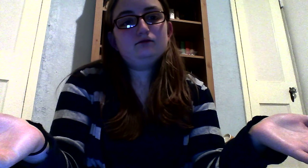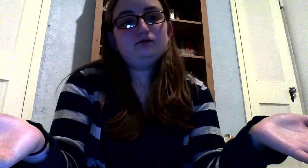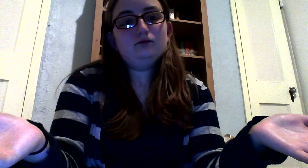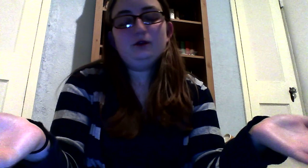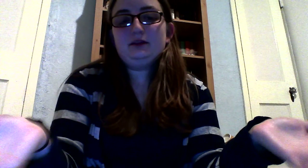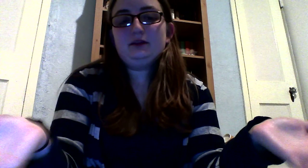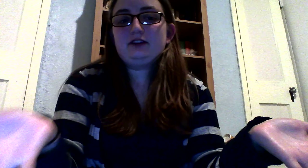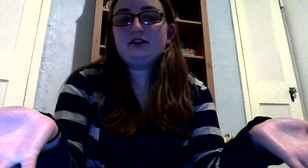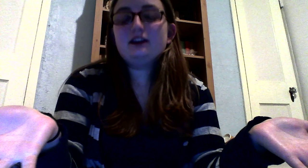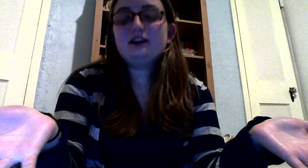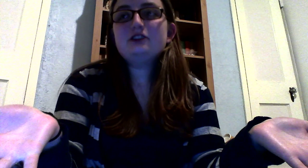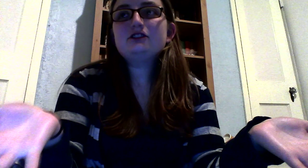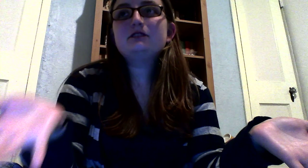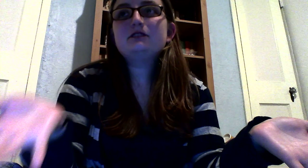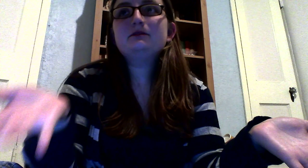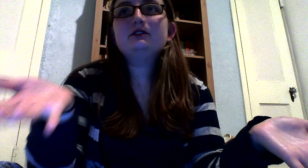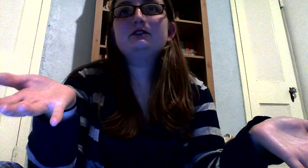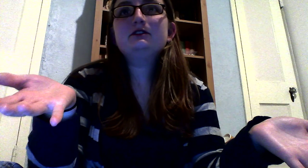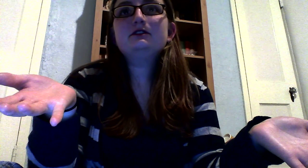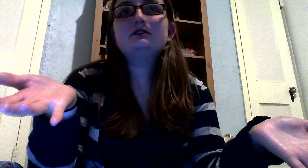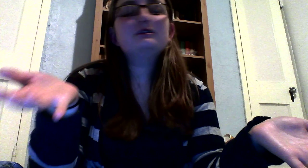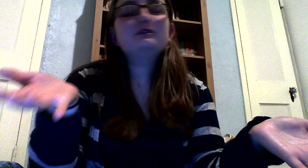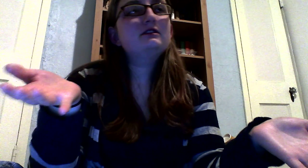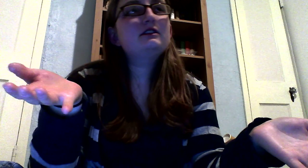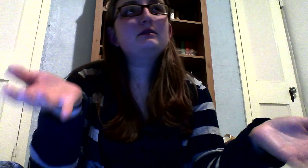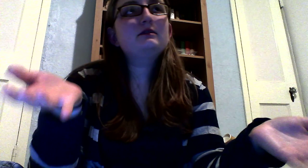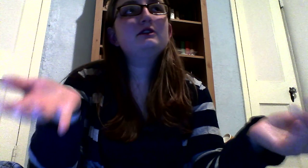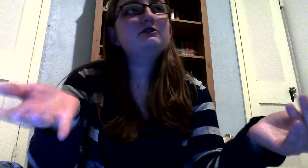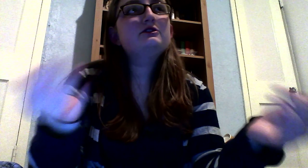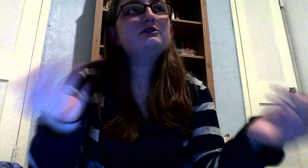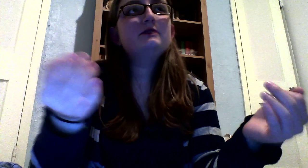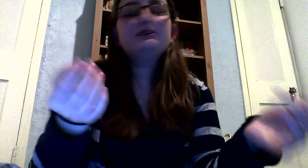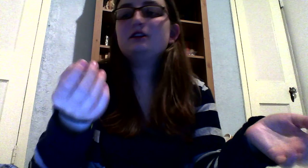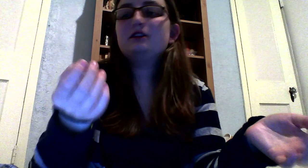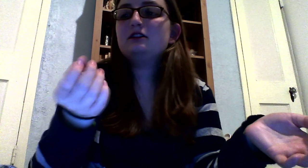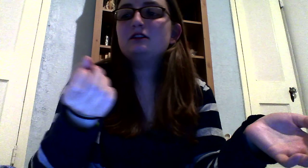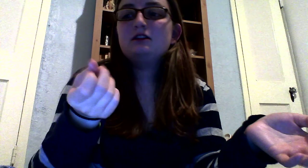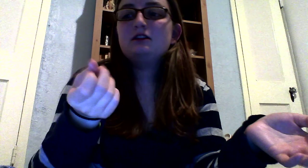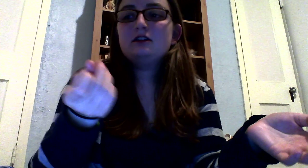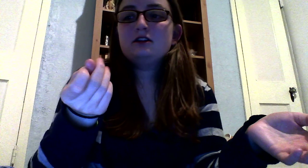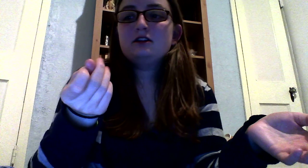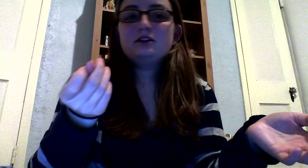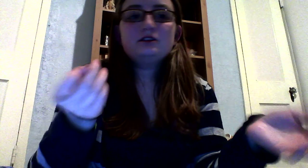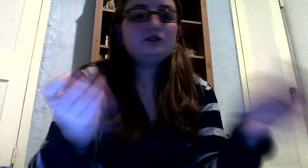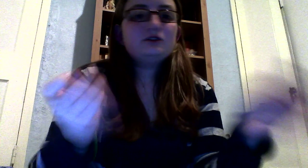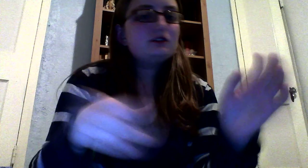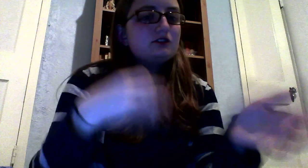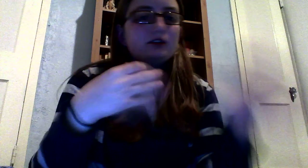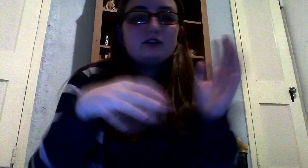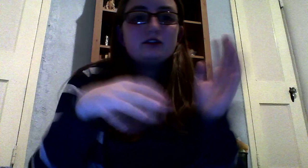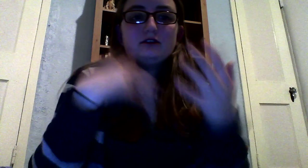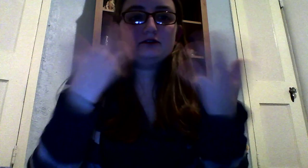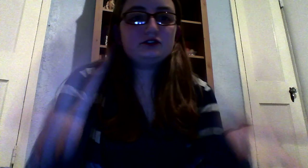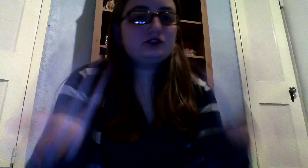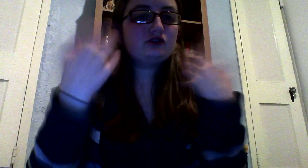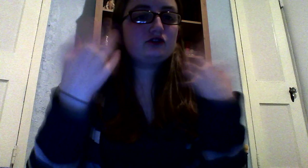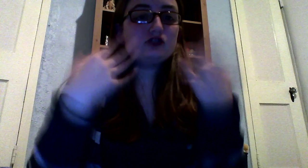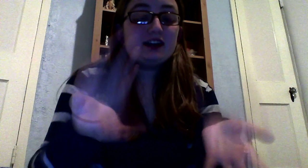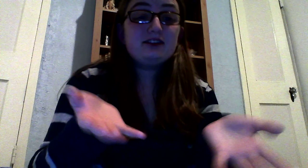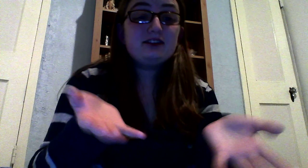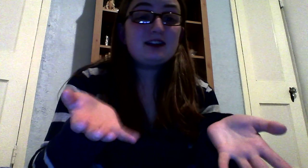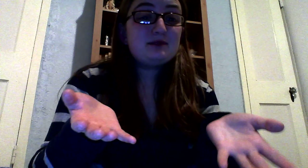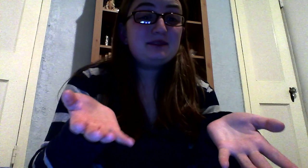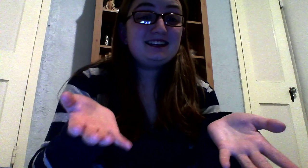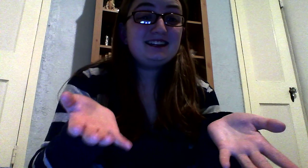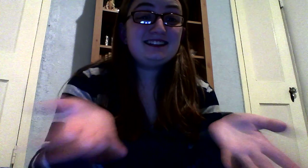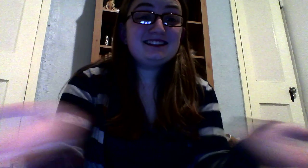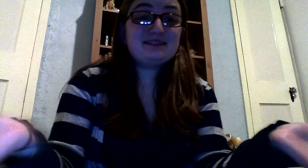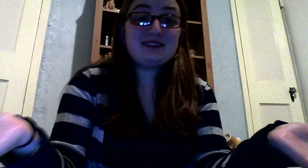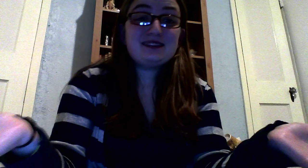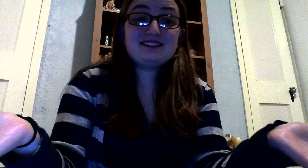Went Black Friday shopping, I think I wanted to tell you about that. Just general, just trying to wrap up the end of the semester.